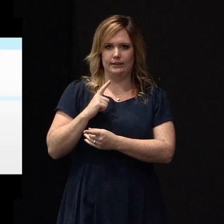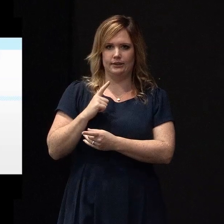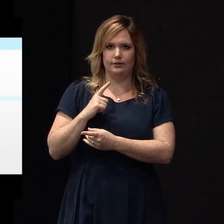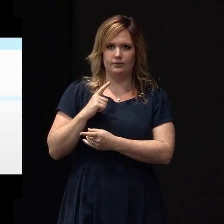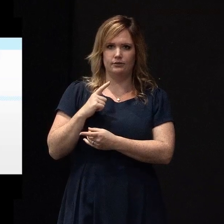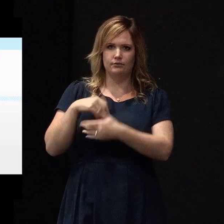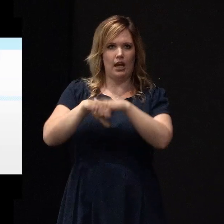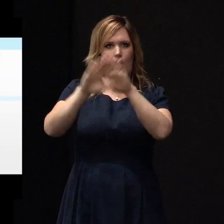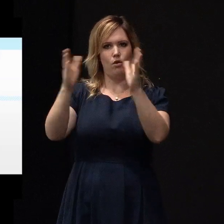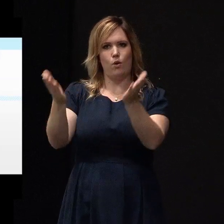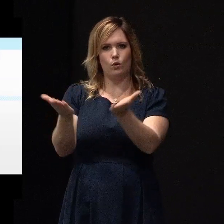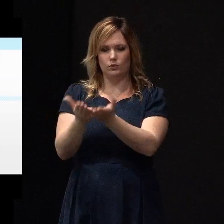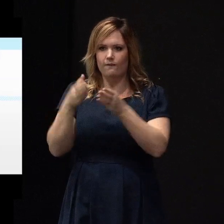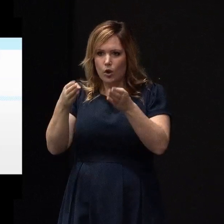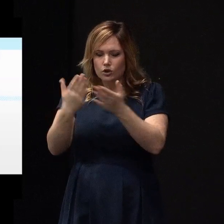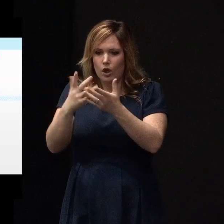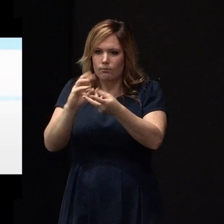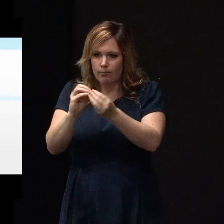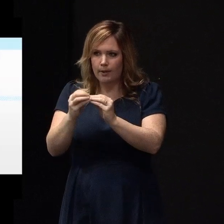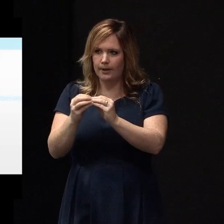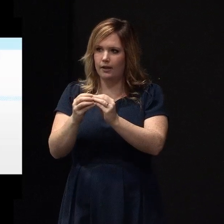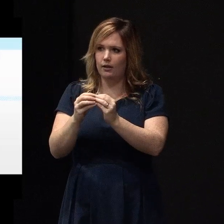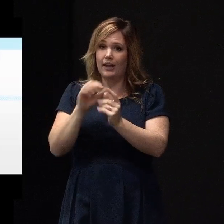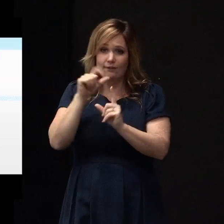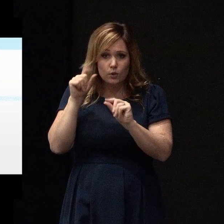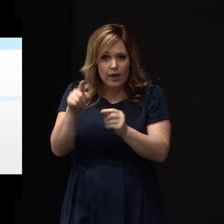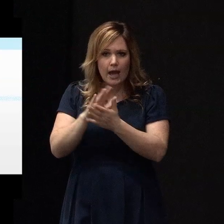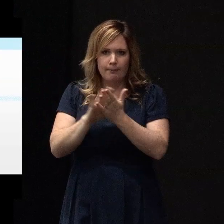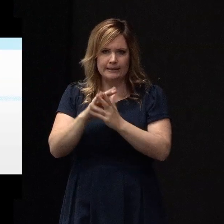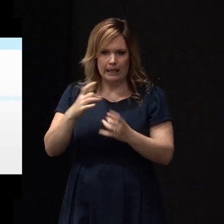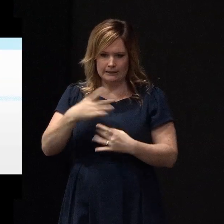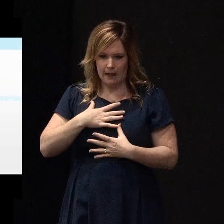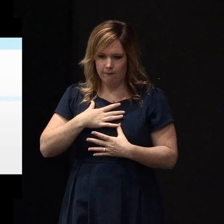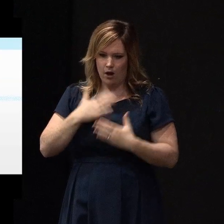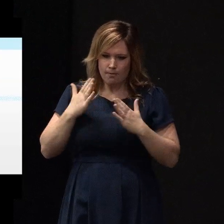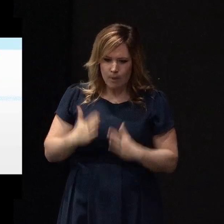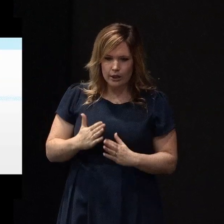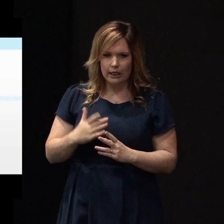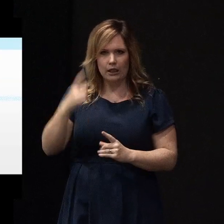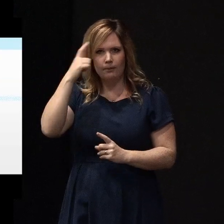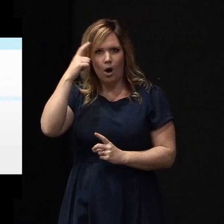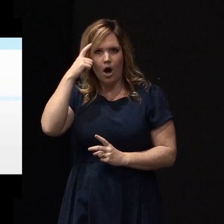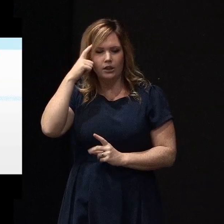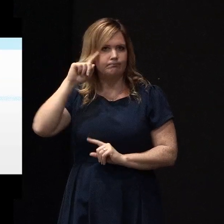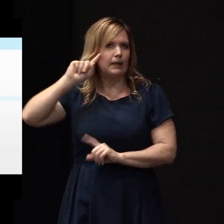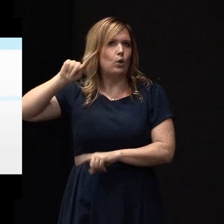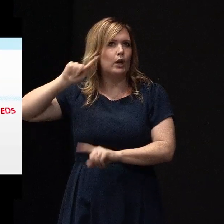And in order to do that, we stop listening to ourselves. We stop listening to our bodies, our minds, our emotional